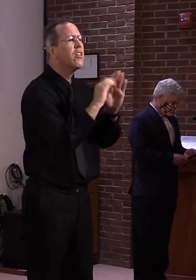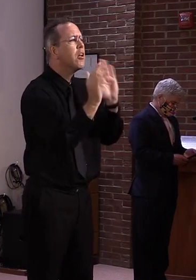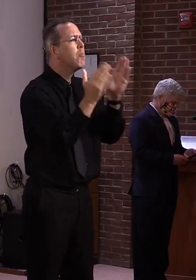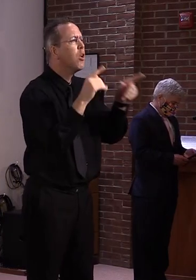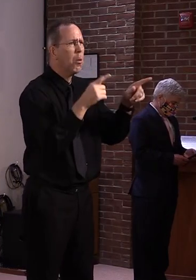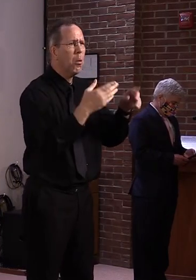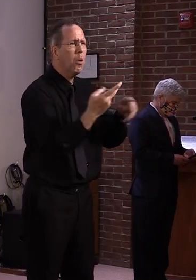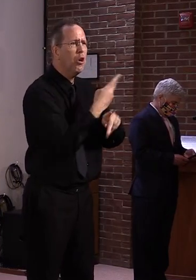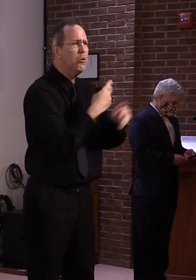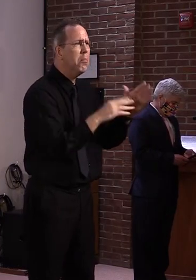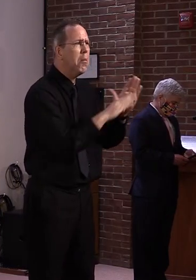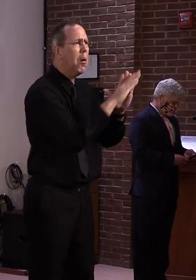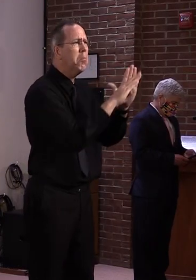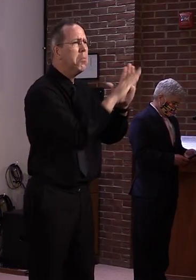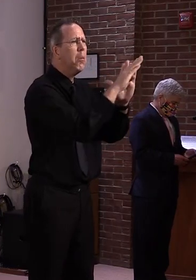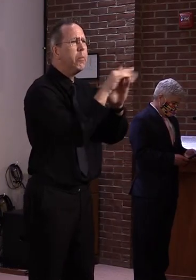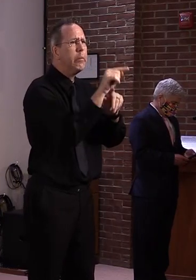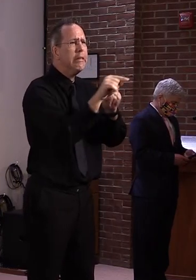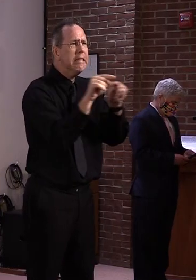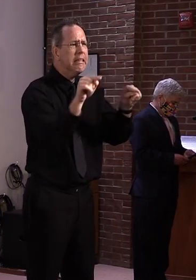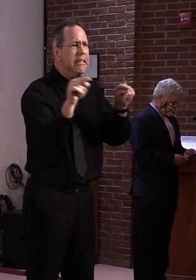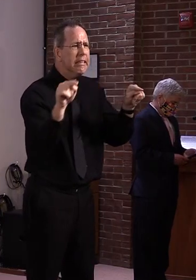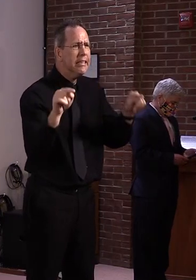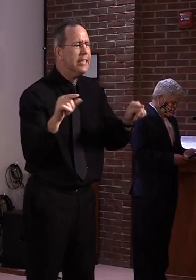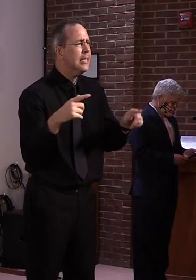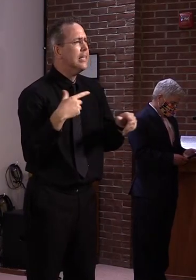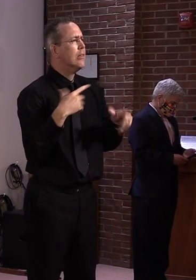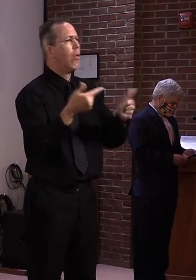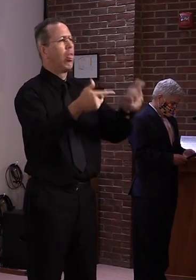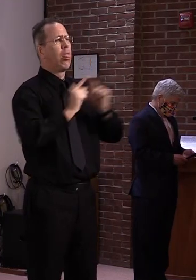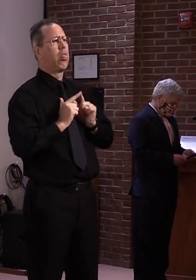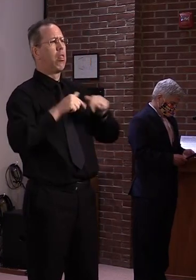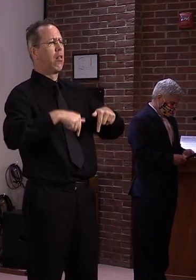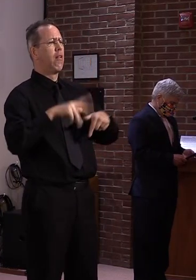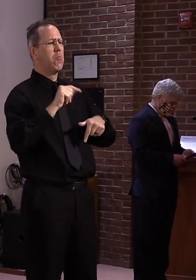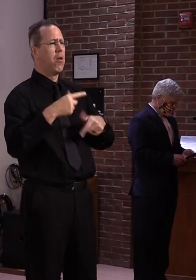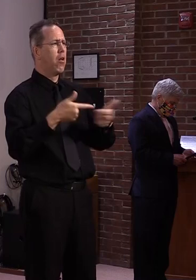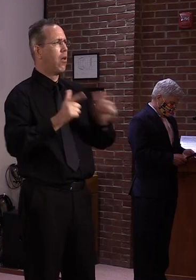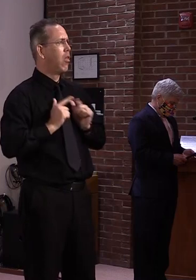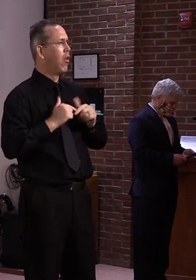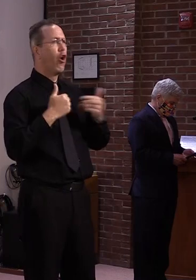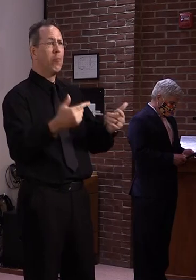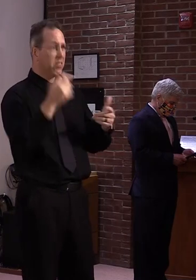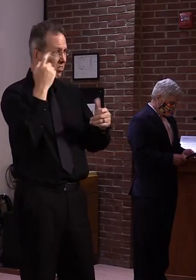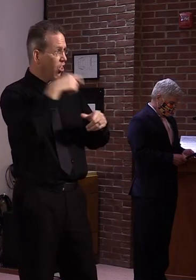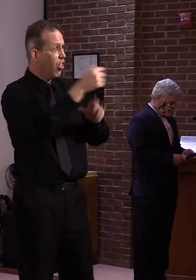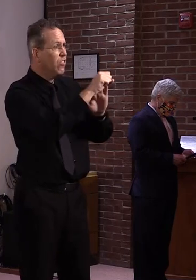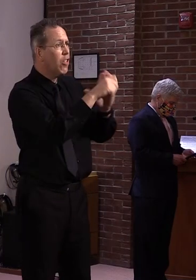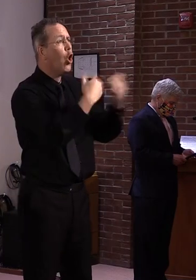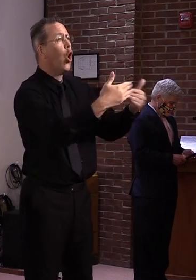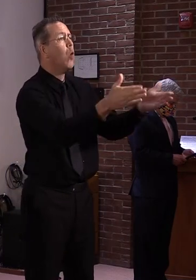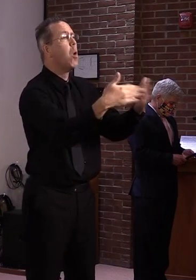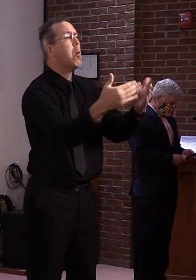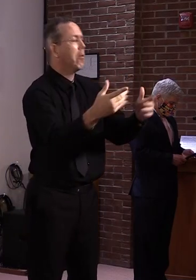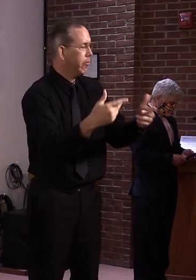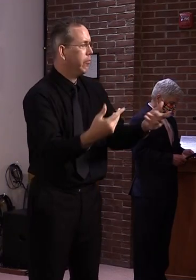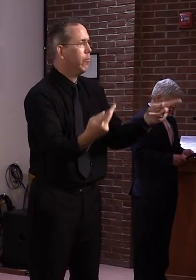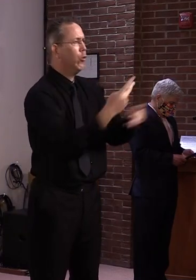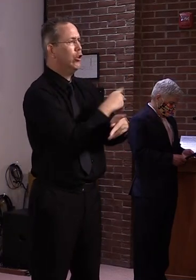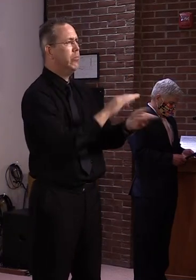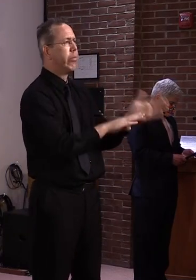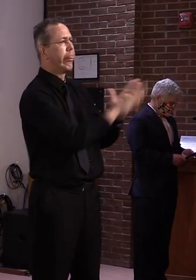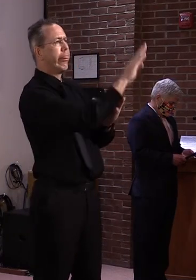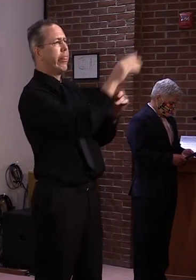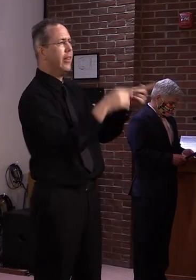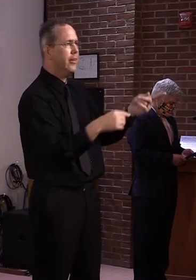And I'm just trying to be cautious, methodical, and not go backwards. The last thing I want to do is go to get to a